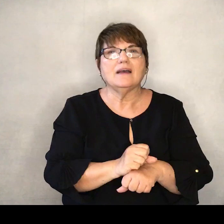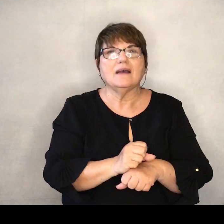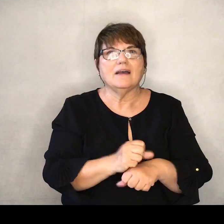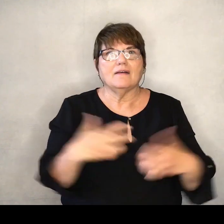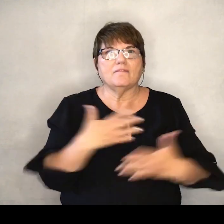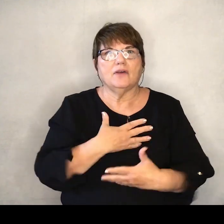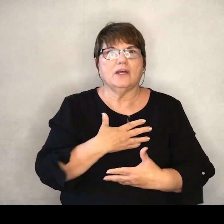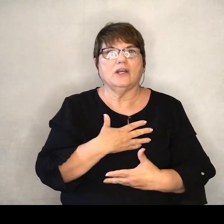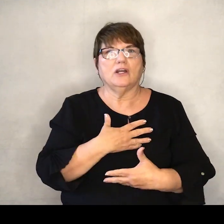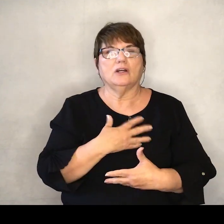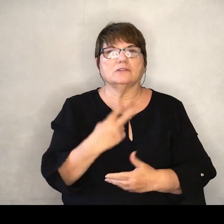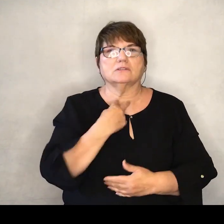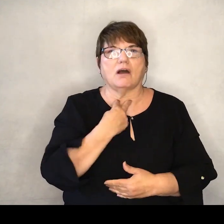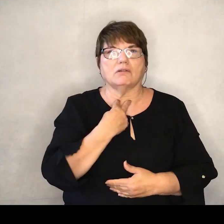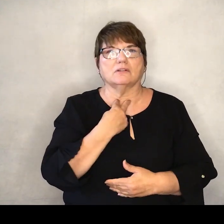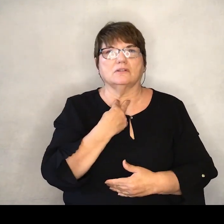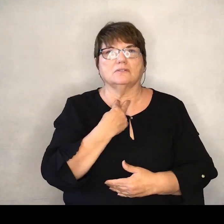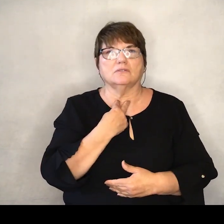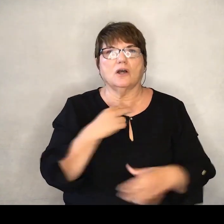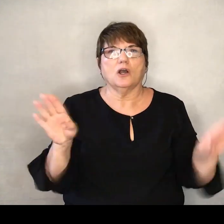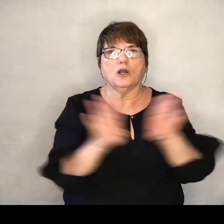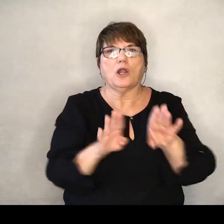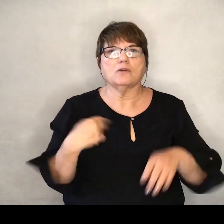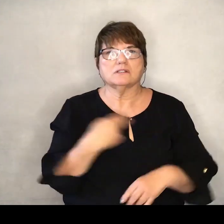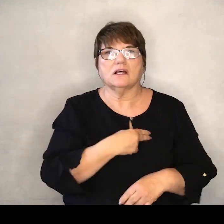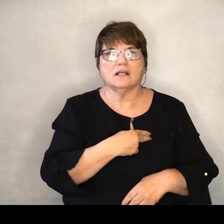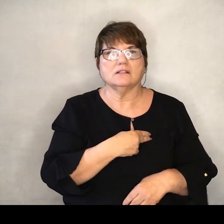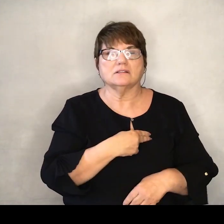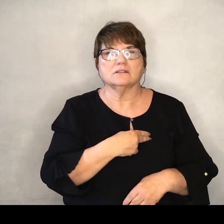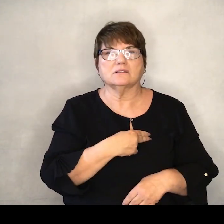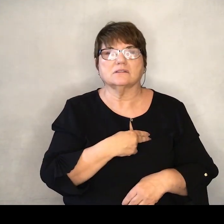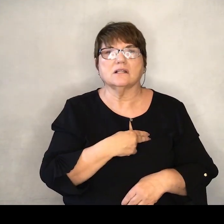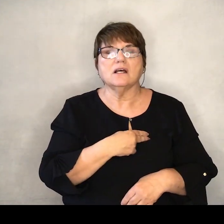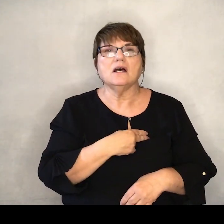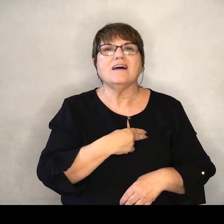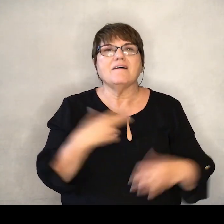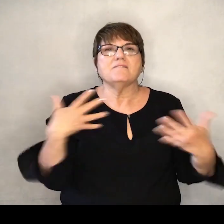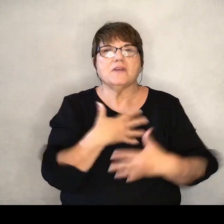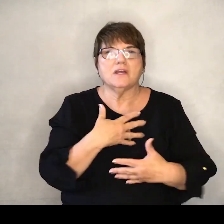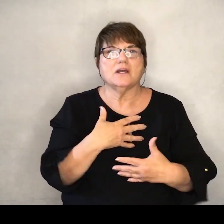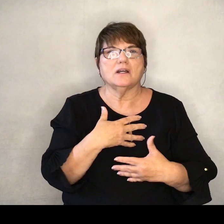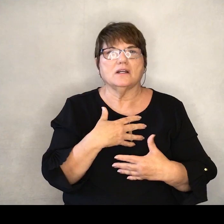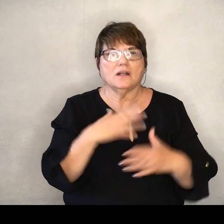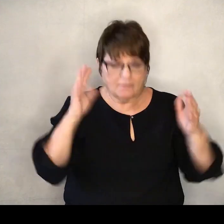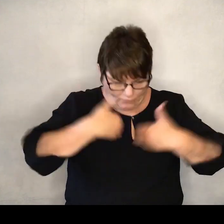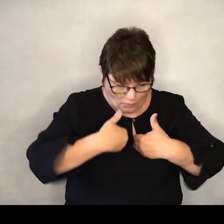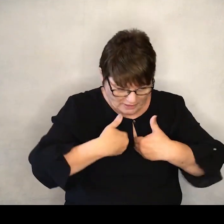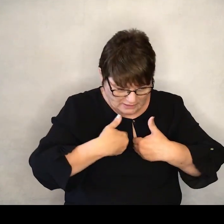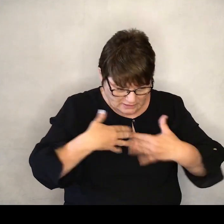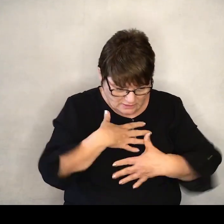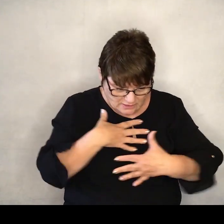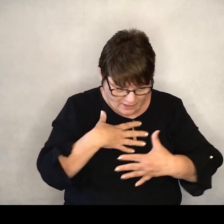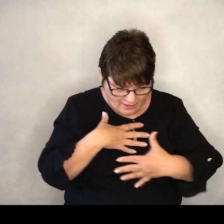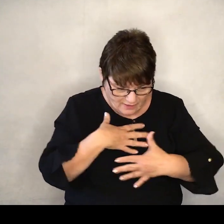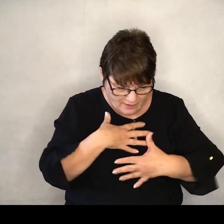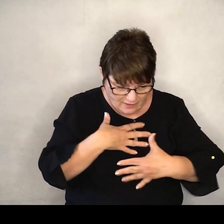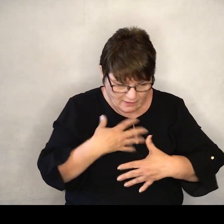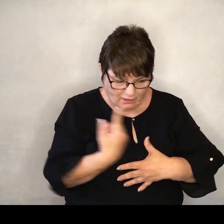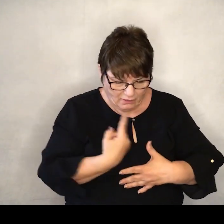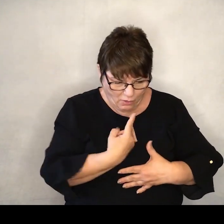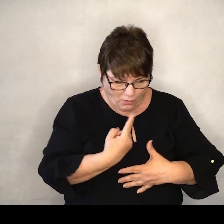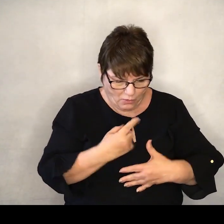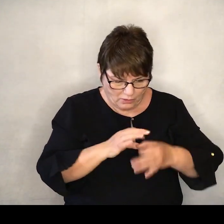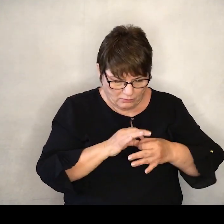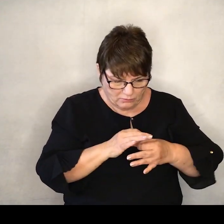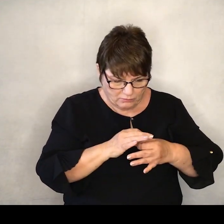off from participating in God's mission of loving others. Fear makes us inward focused. Isolating us from the